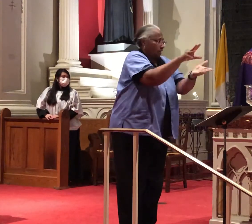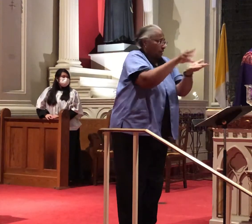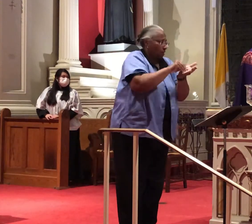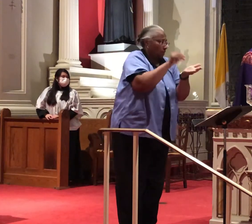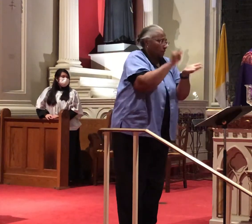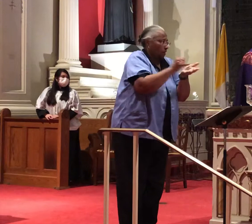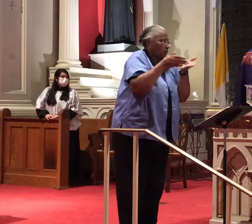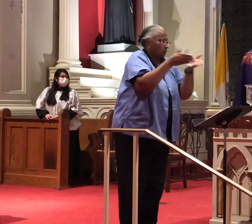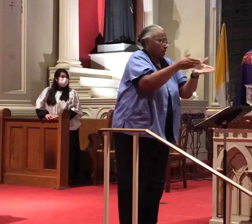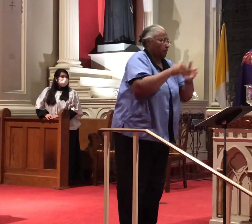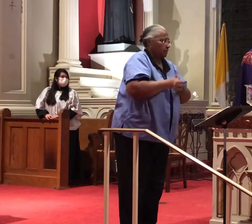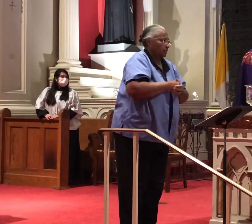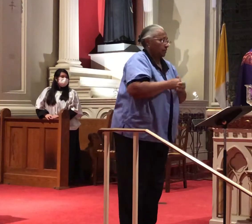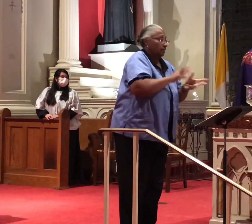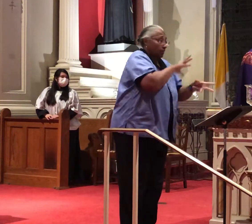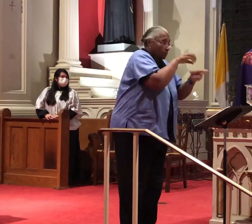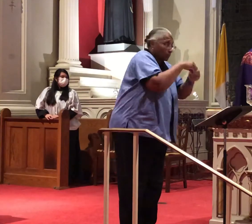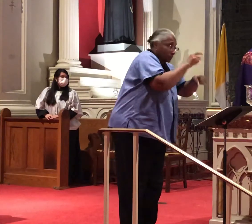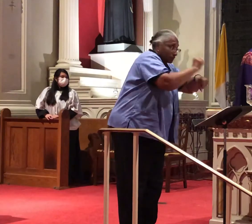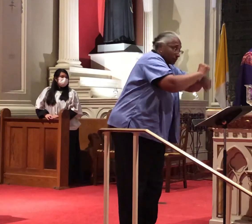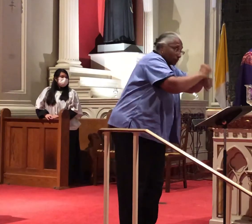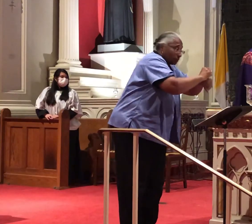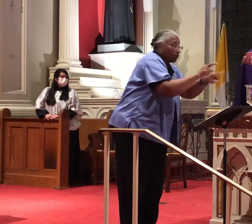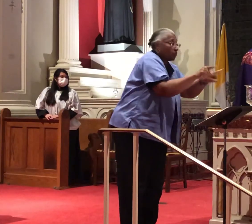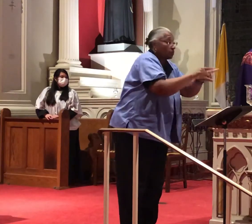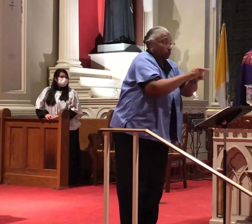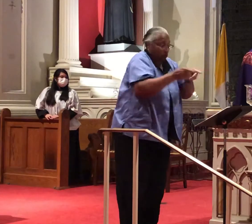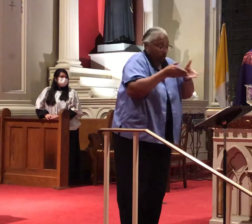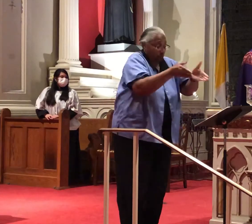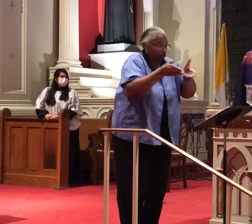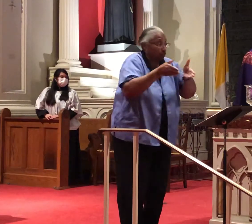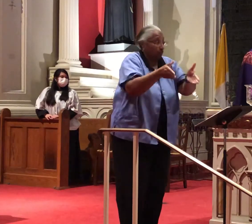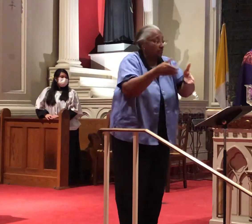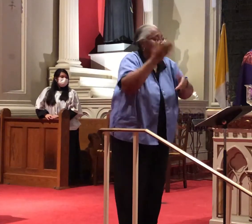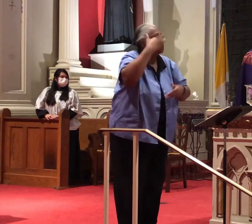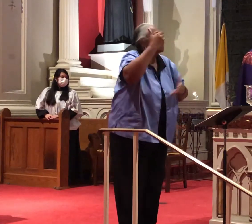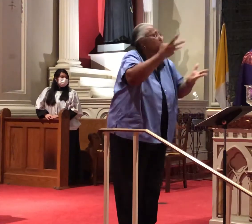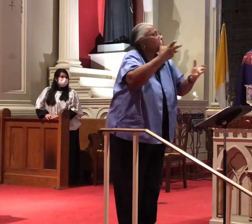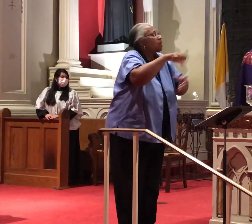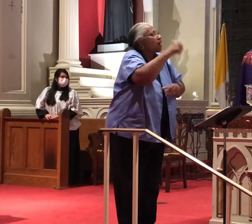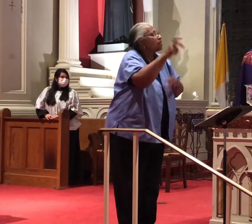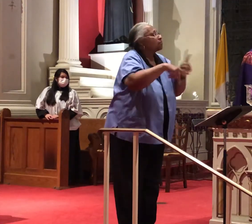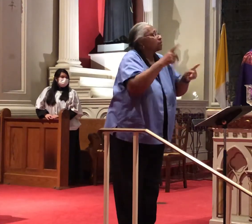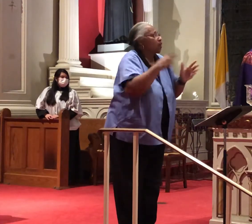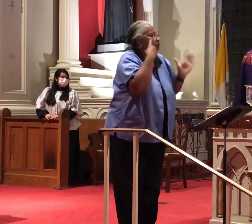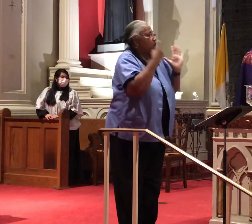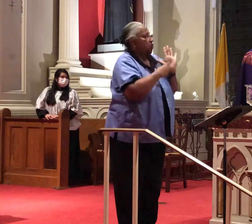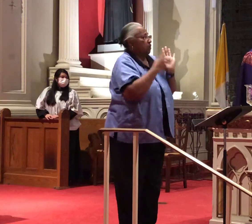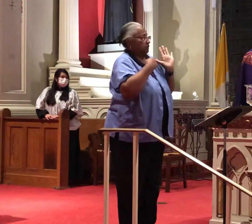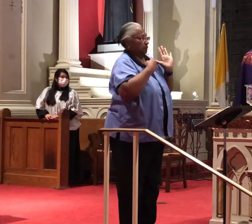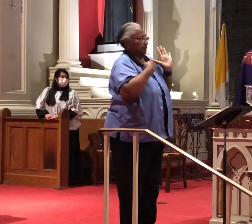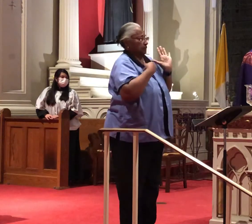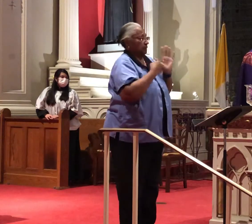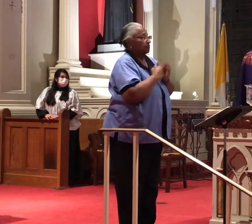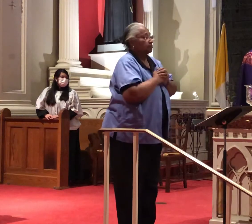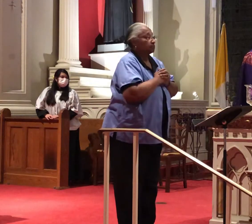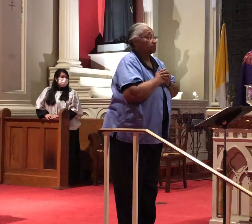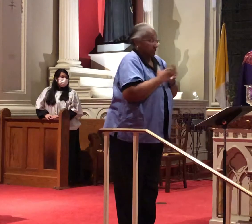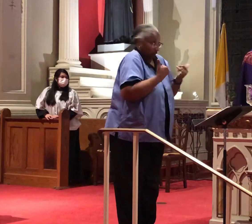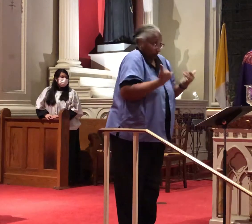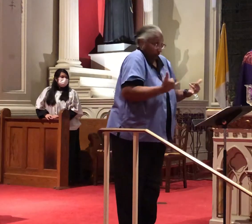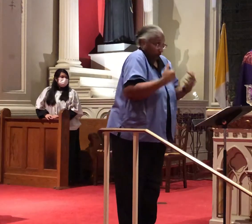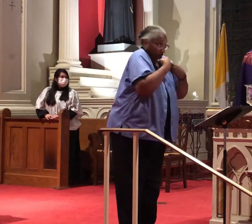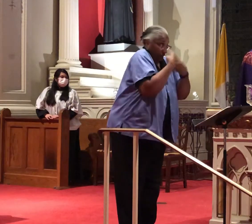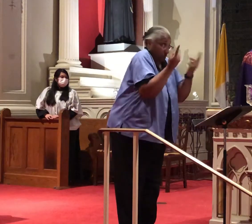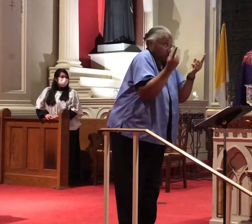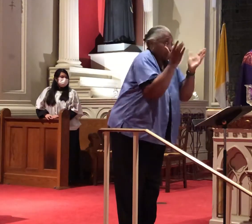synagogues and in the streets, to win the praise of others. Amen, I say to you,